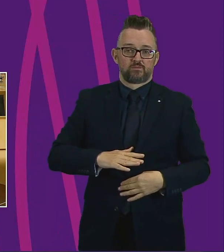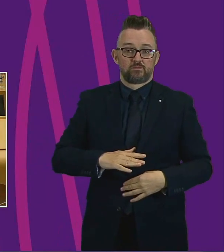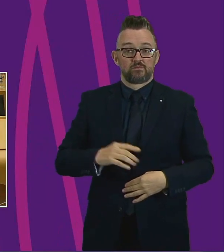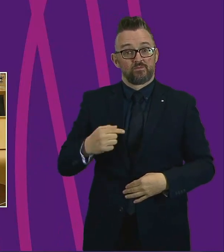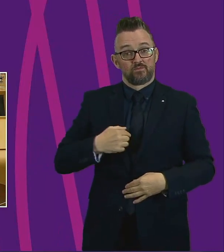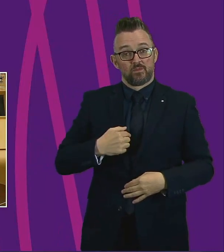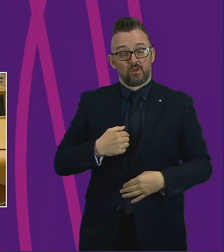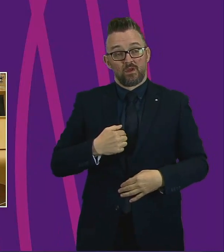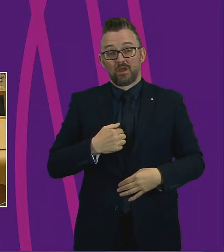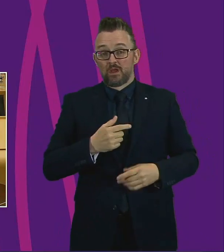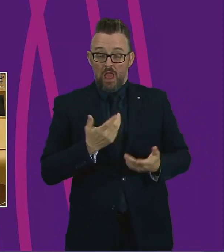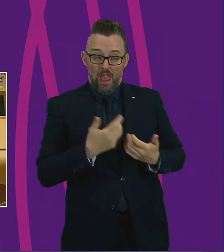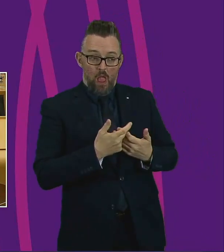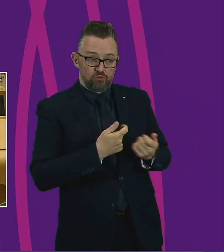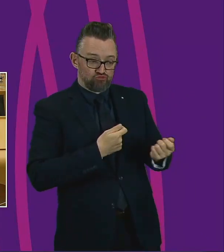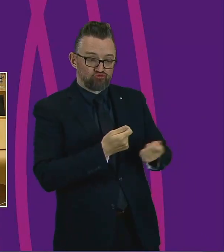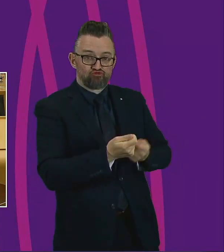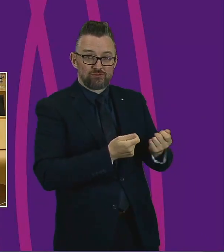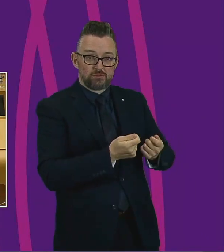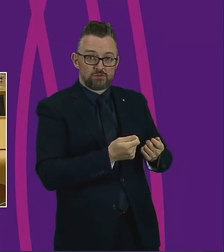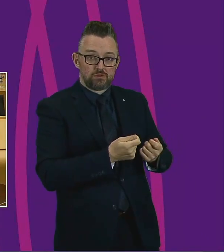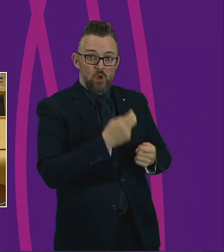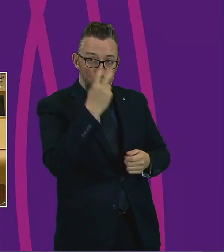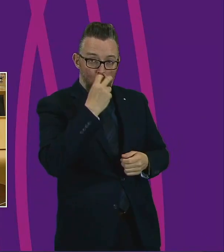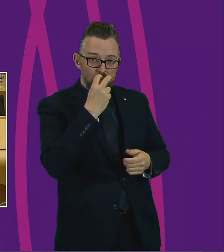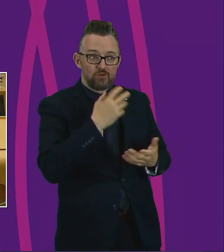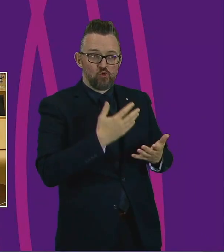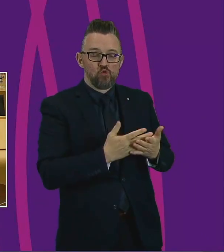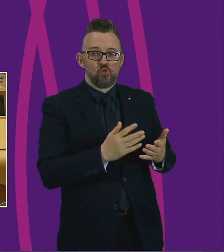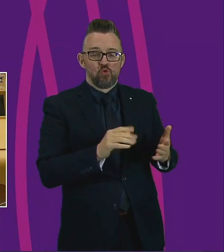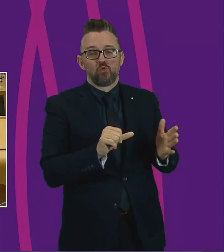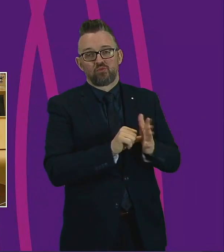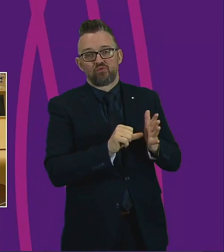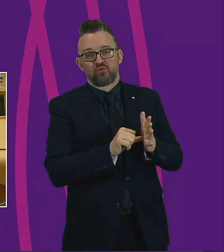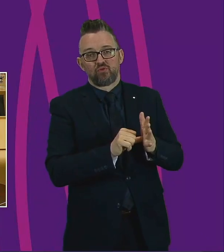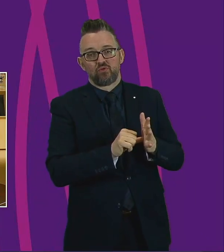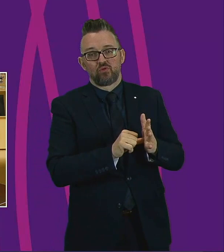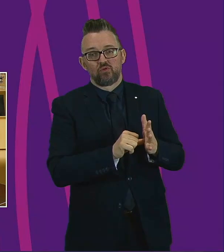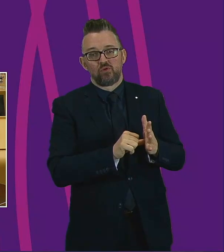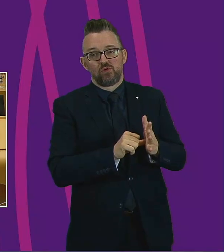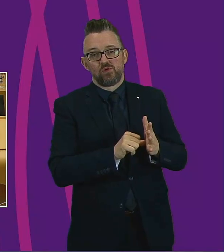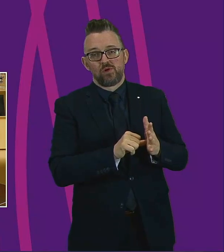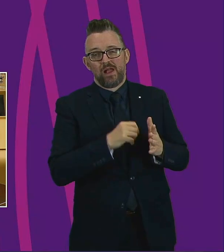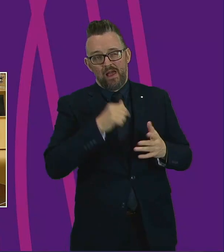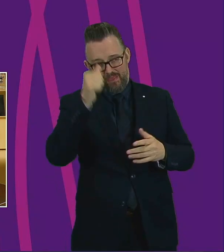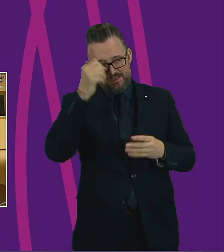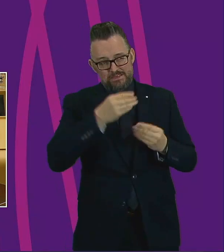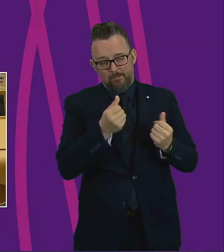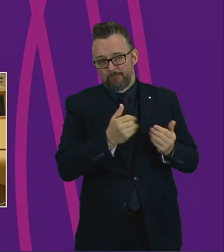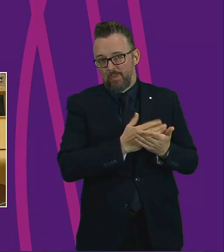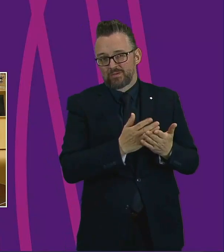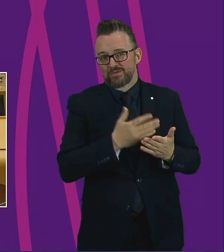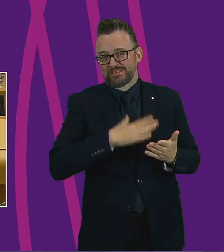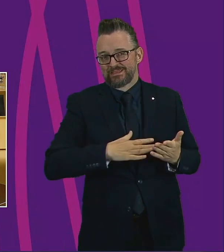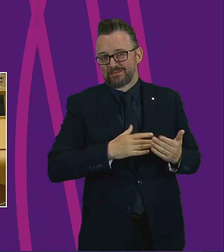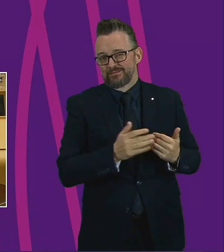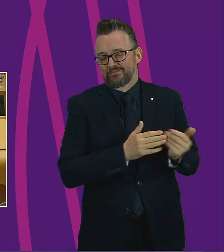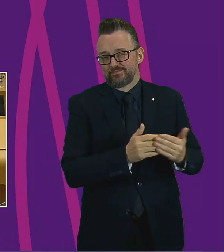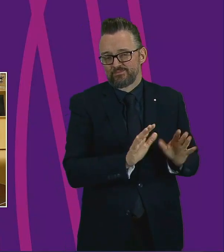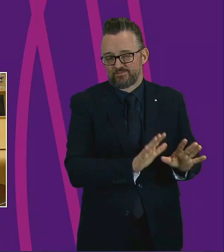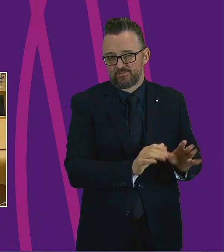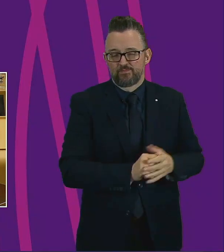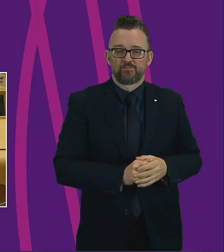has been a test for our society right now, and I do think there are some aspects of that have been wanting. I want to spend my last minute